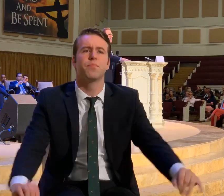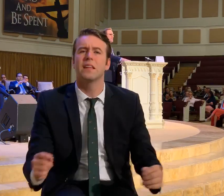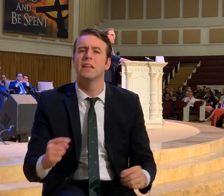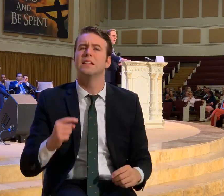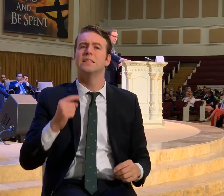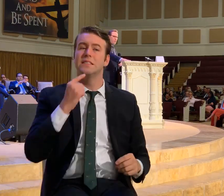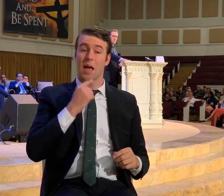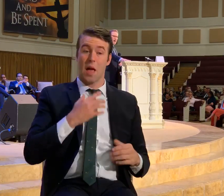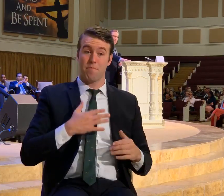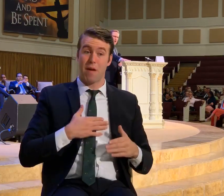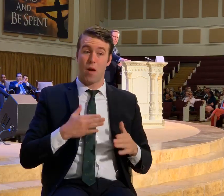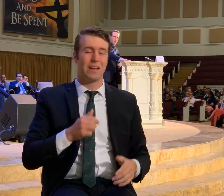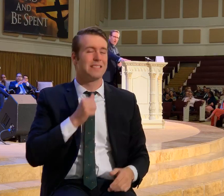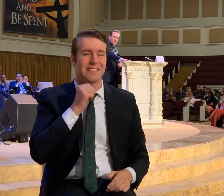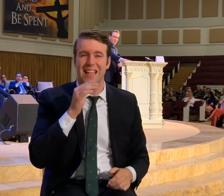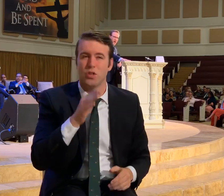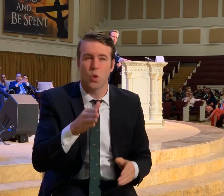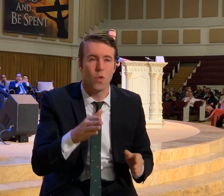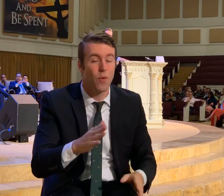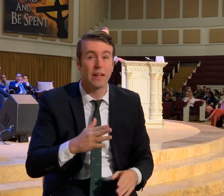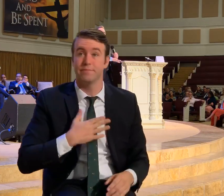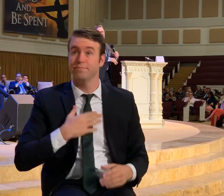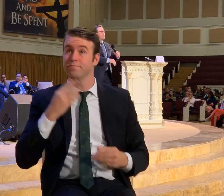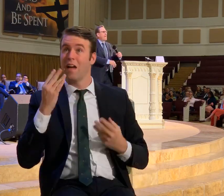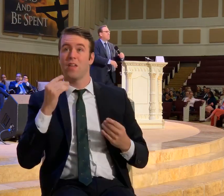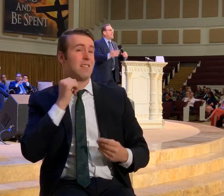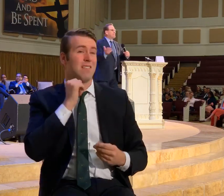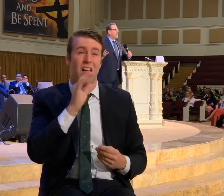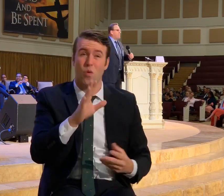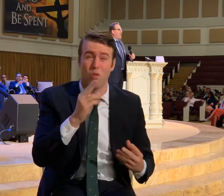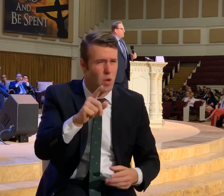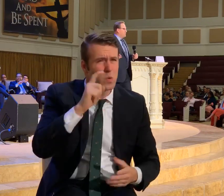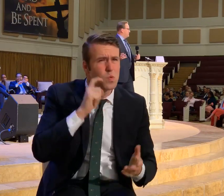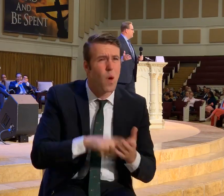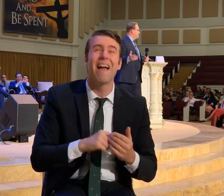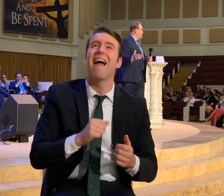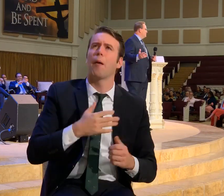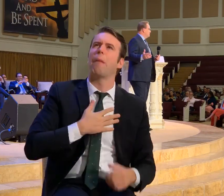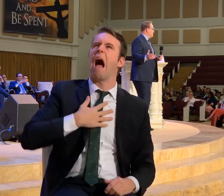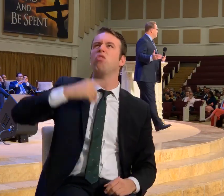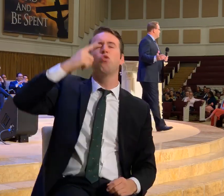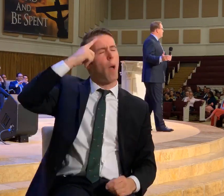says. My ways are not your ways. My thoughts are not your thoughts. Have you noticed? Everybody's got a thought.